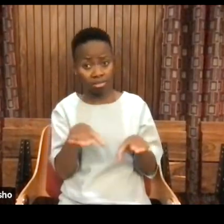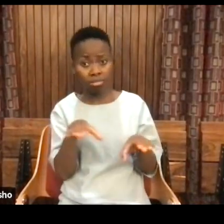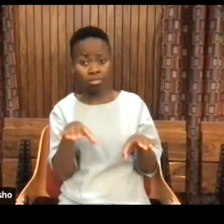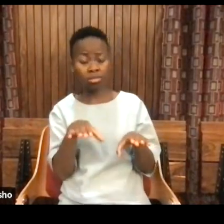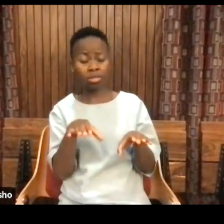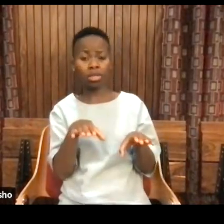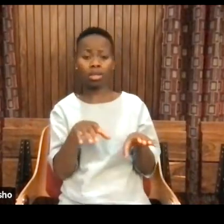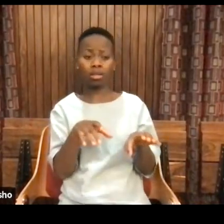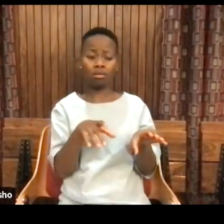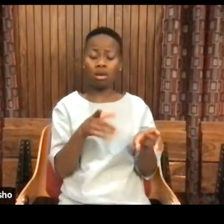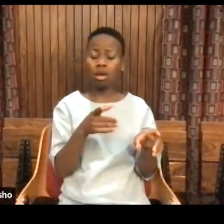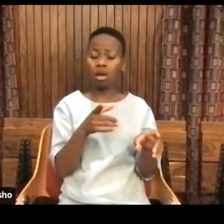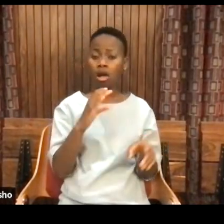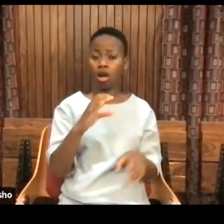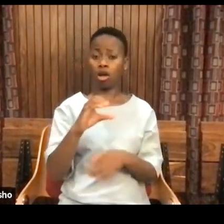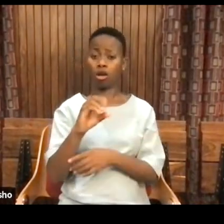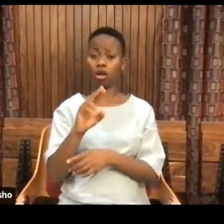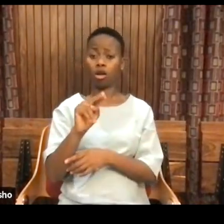to those conditions.